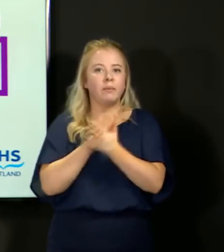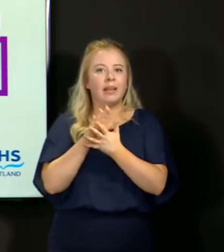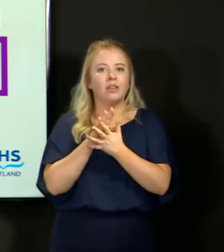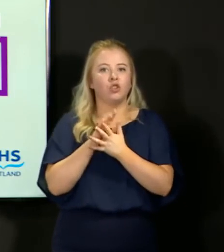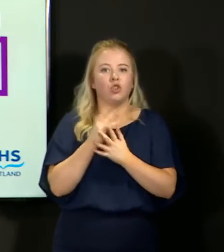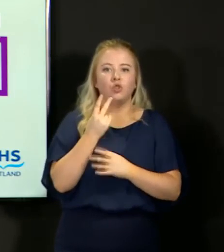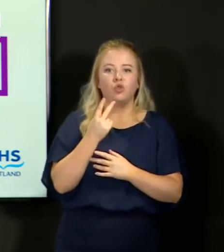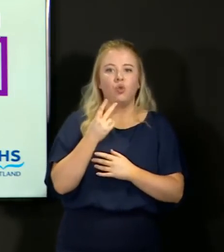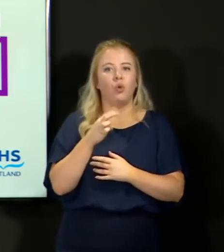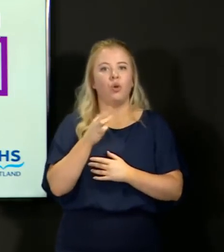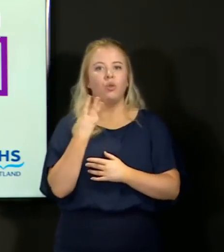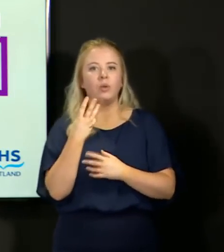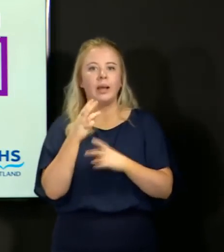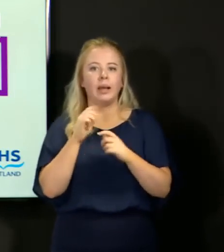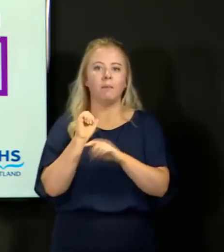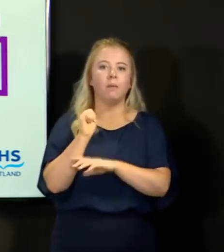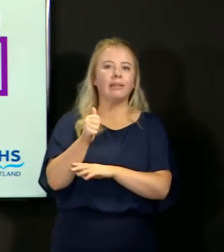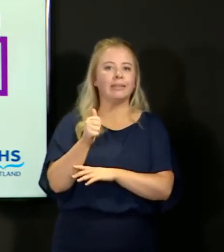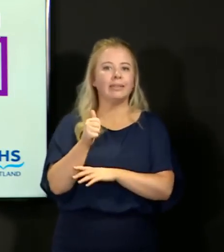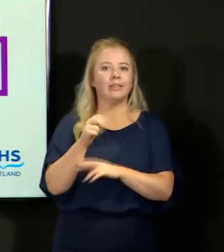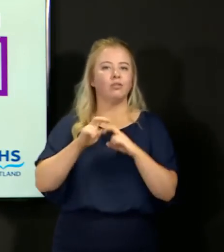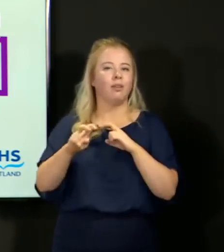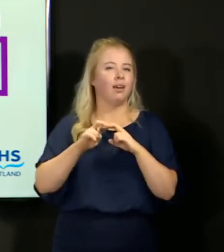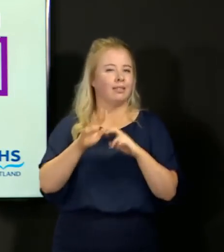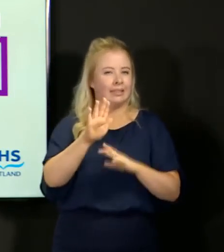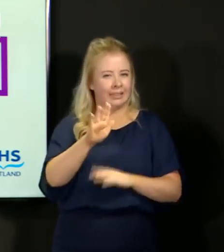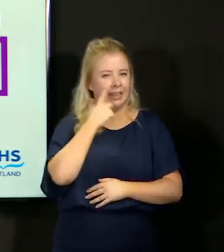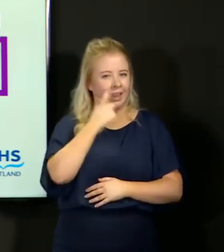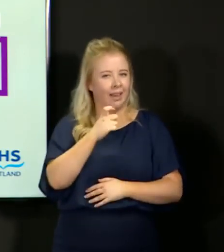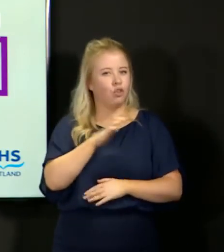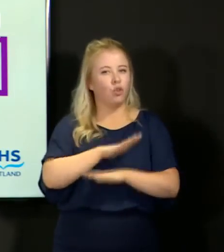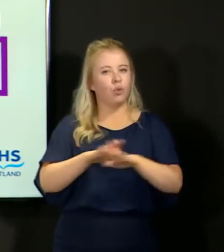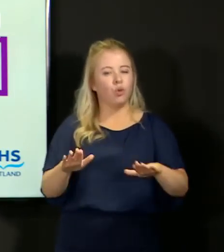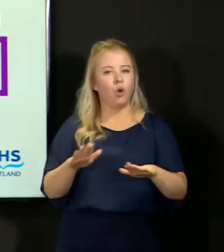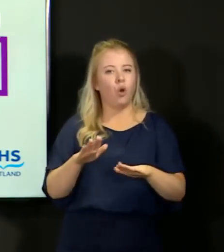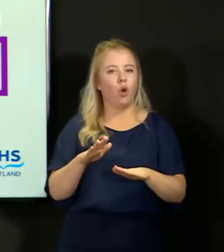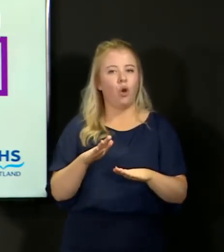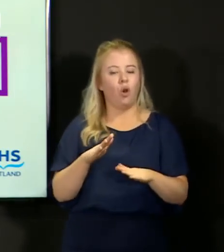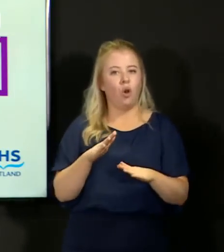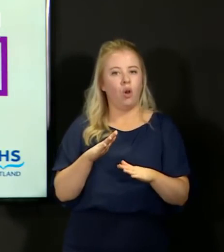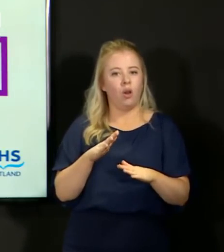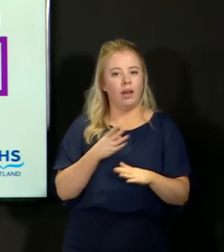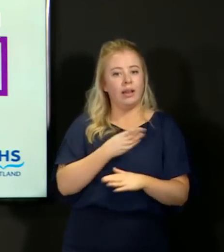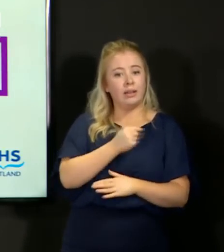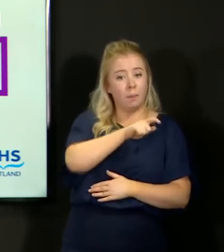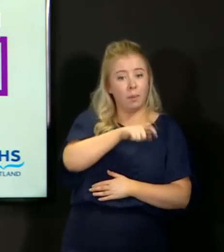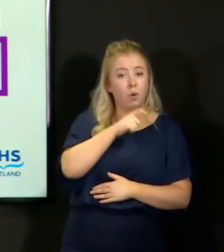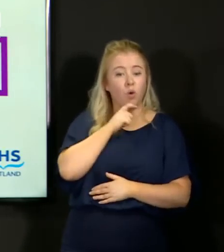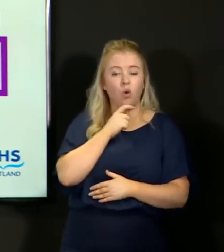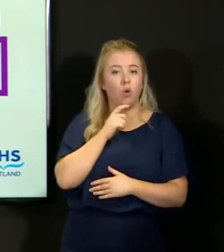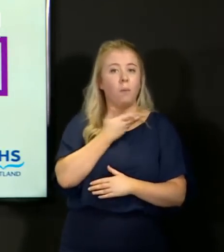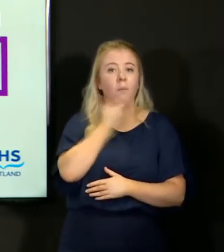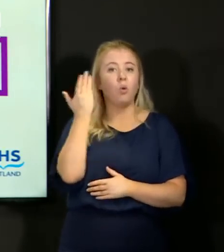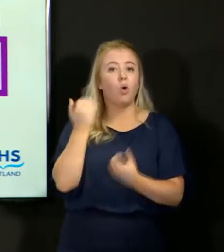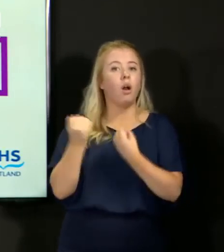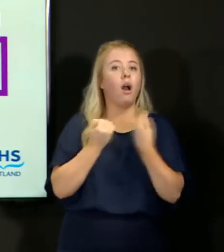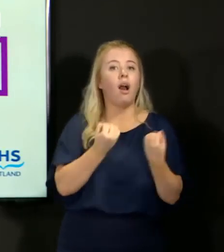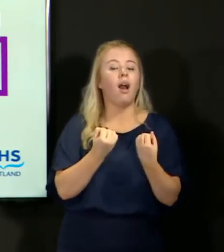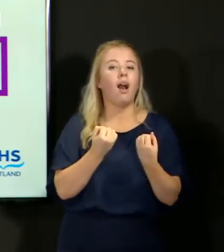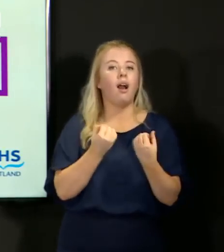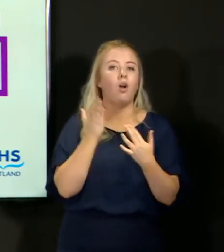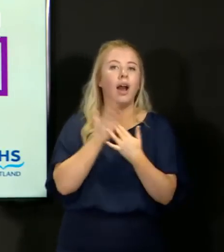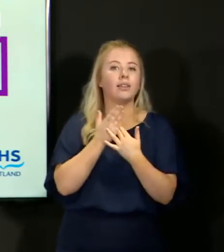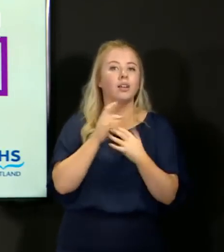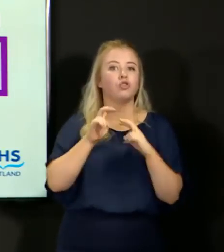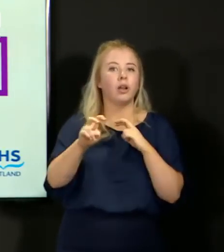we need to be very, very careful that we don't discriminate against people without cars or without transport but we